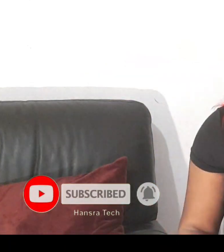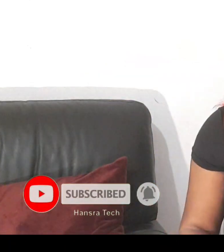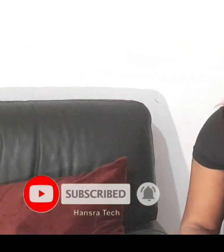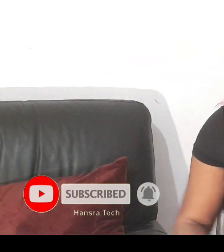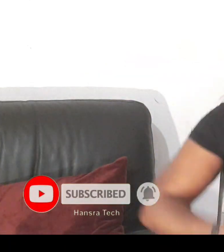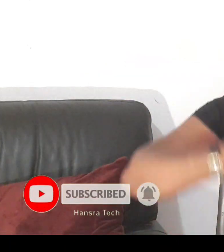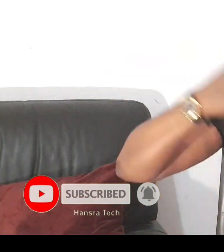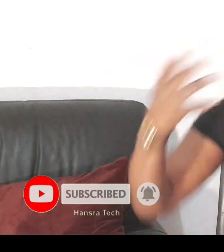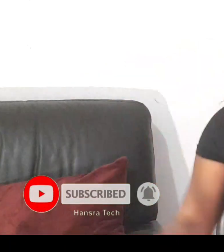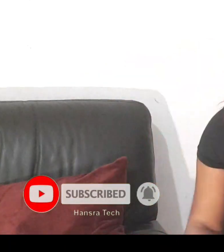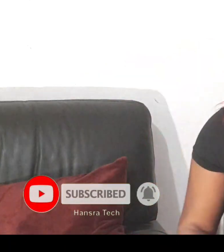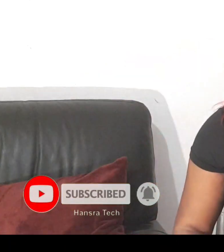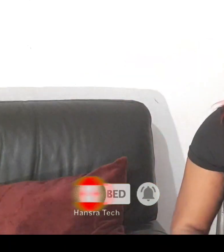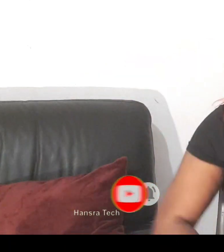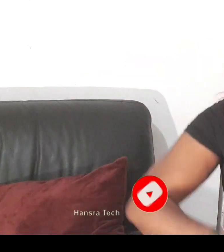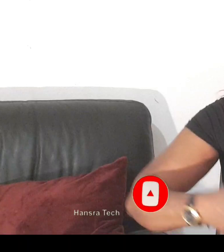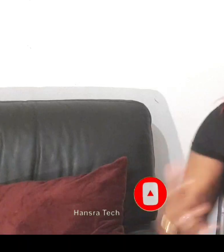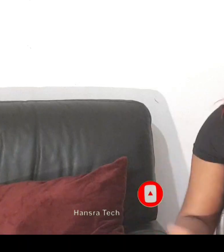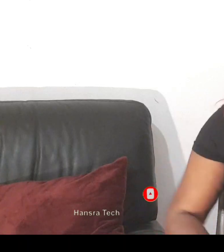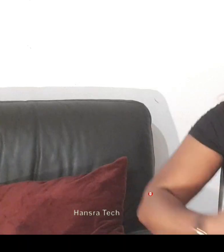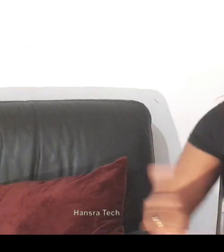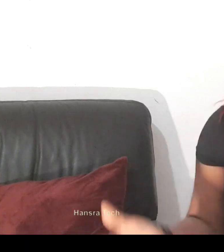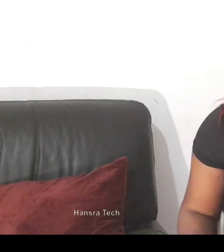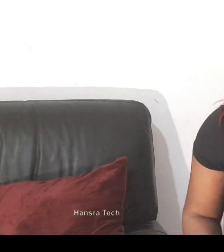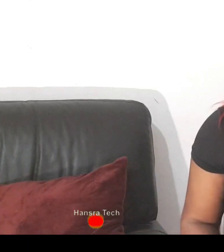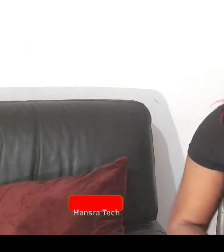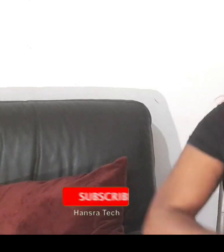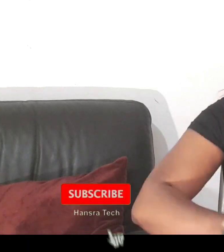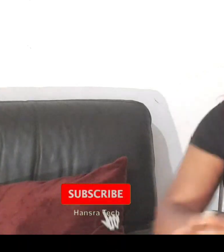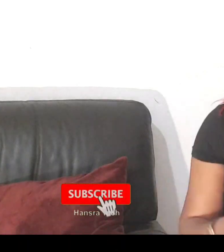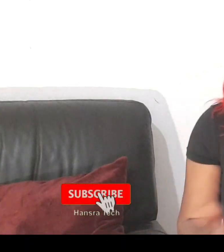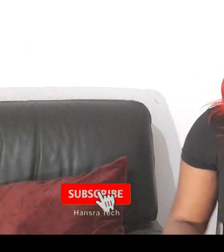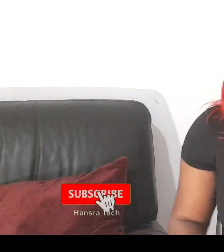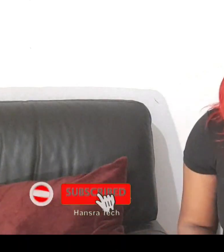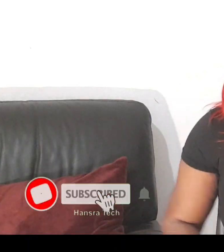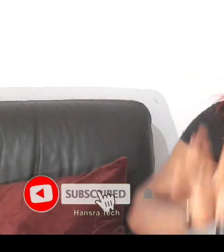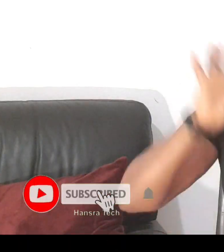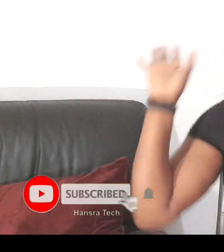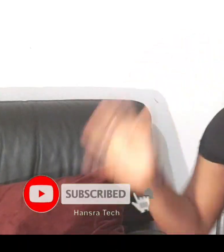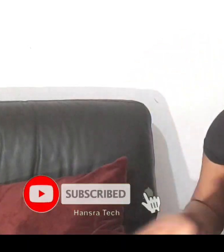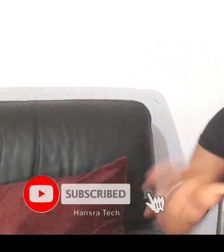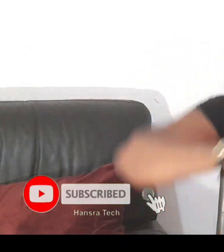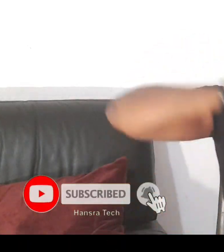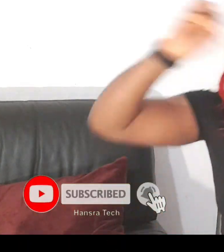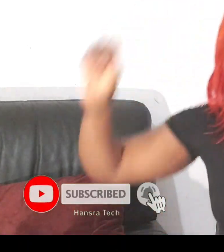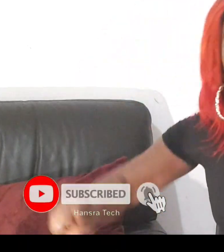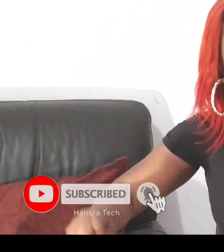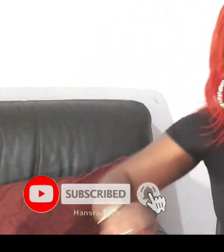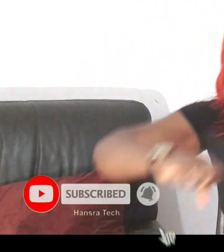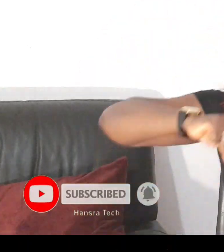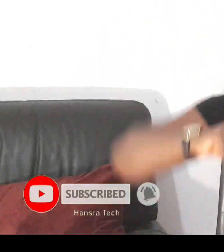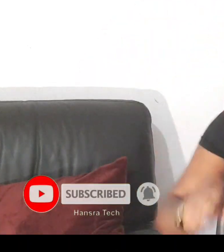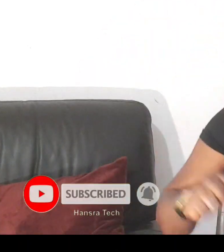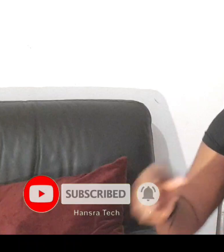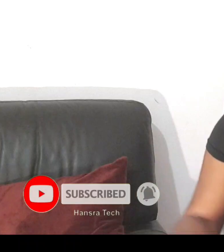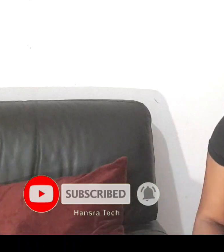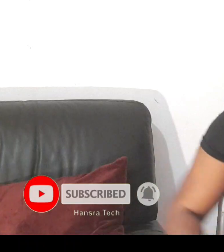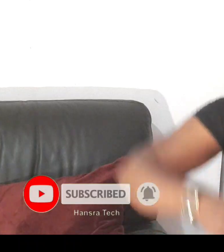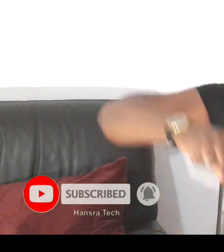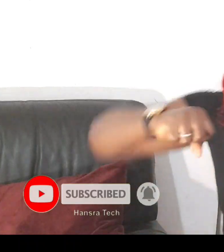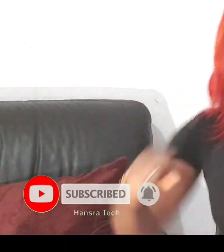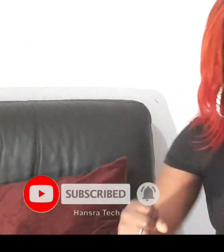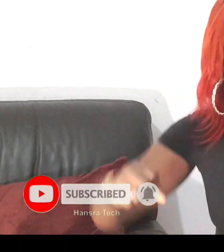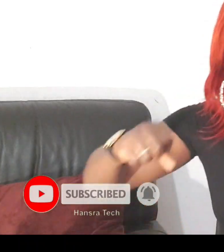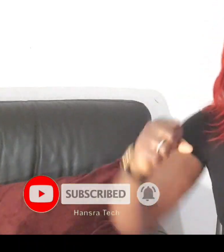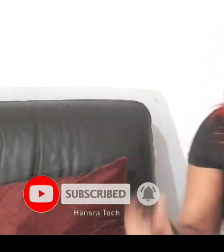about it how your citizens are lamenting tormenting each daily you don't give a shape of it the most important thing we are giant of africa we are this we are